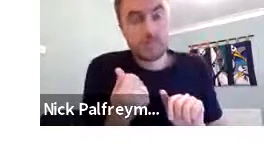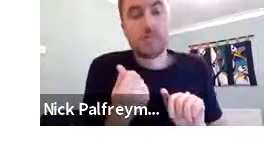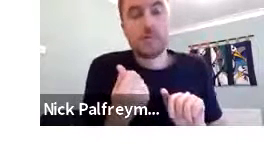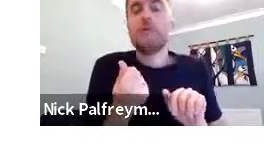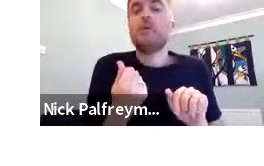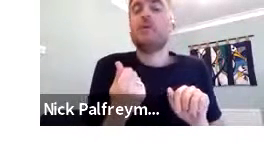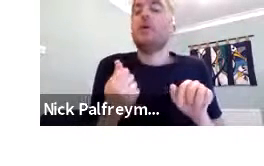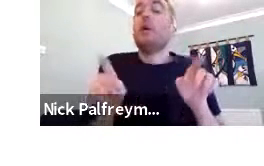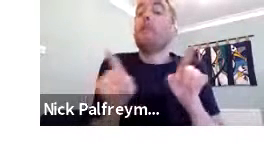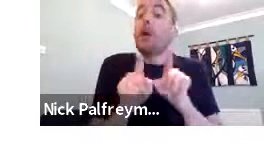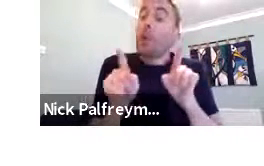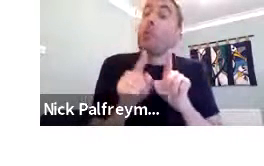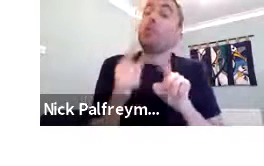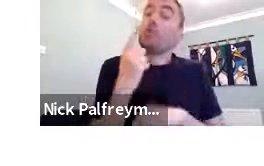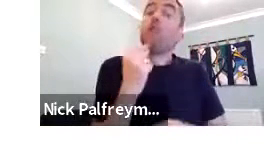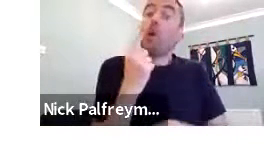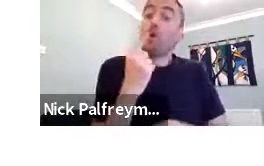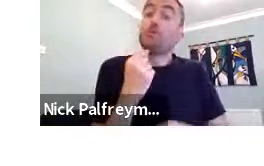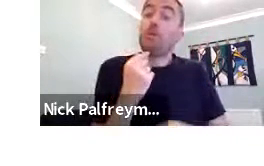completive particles.